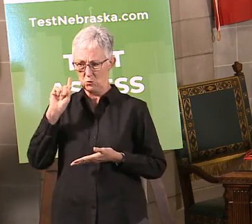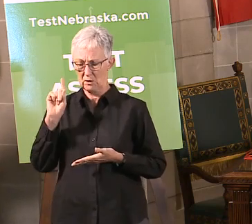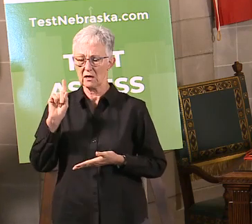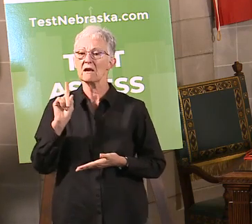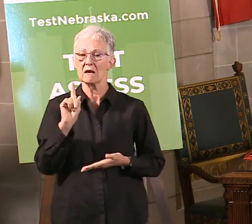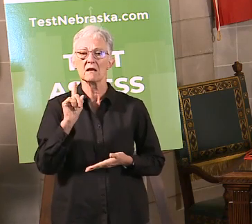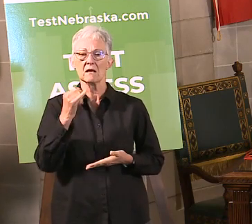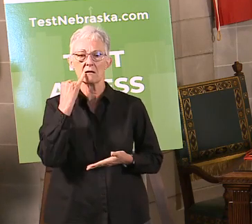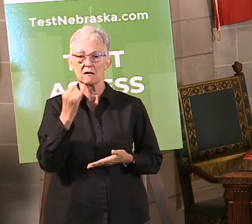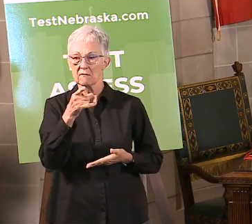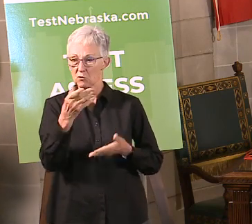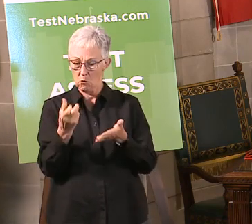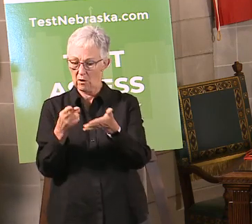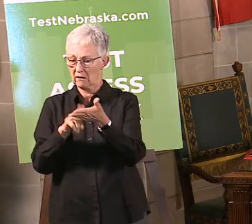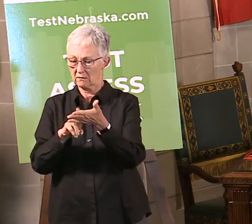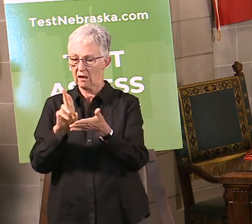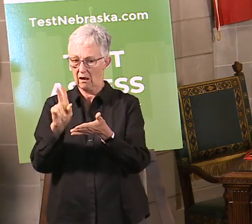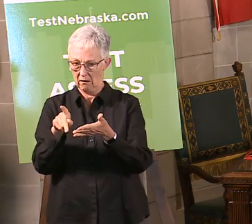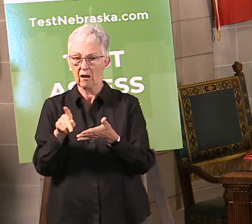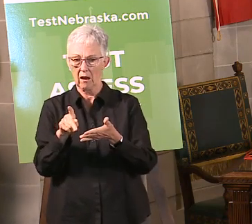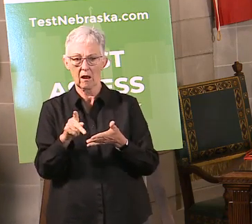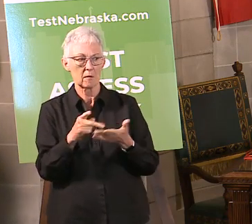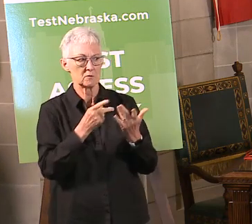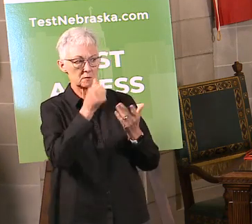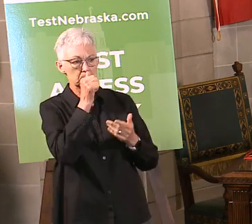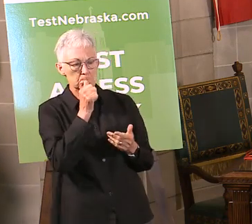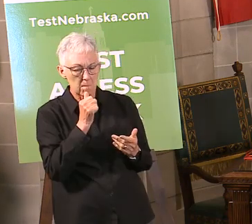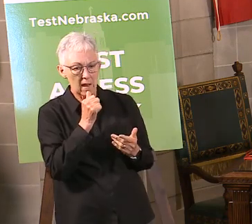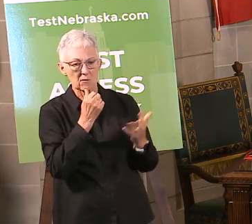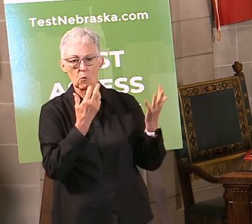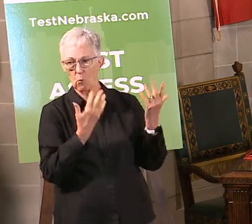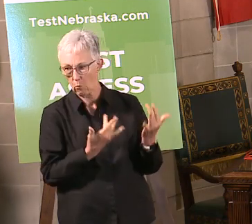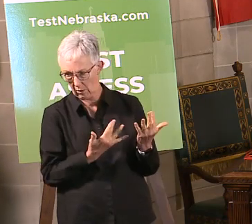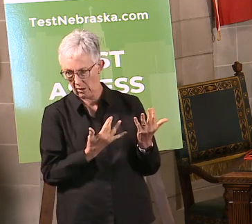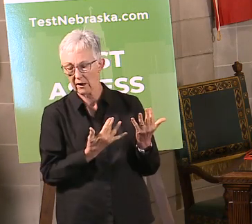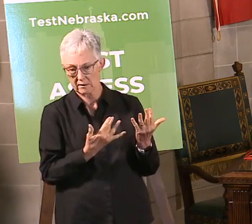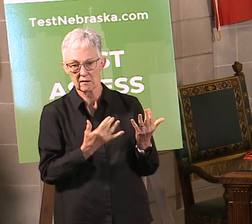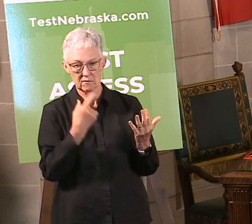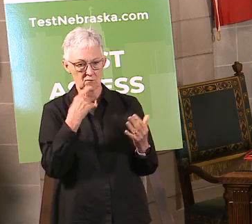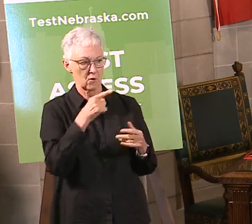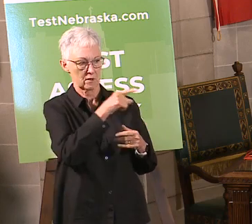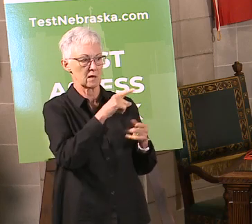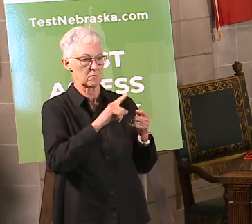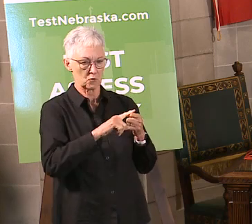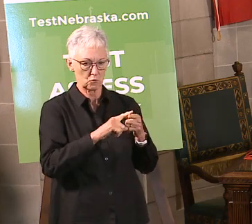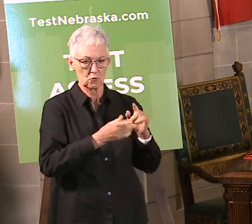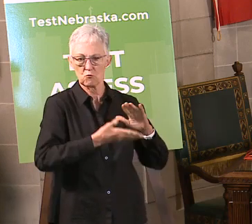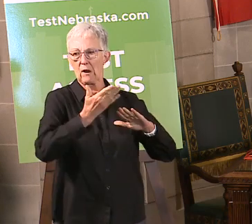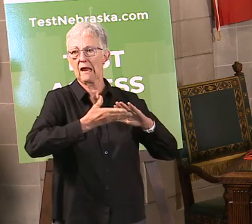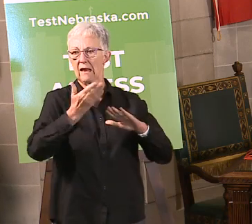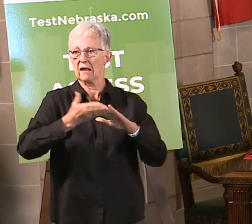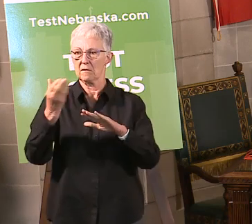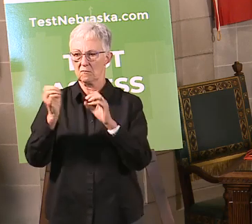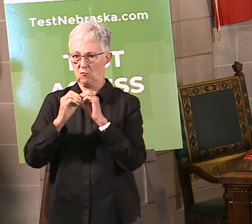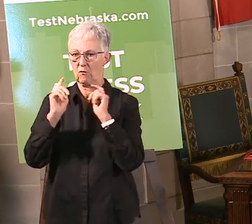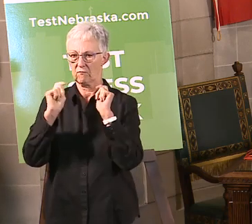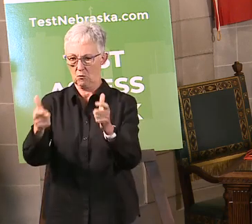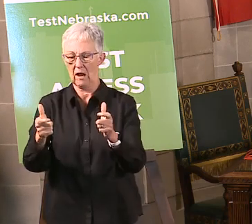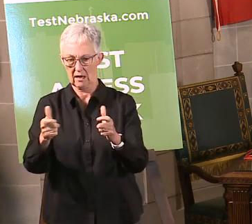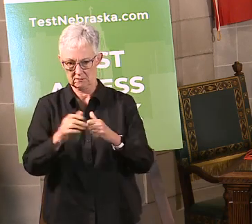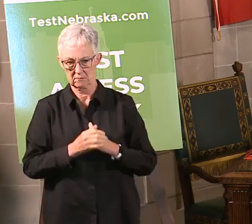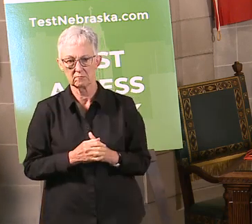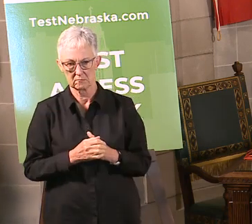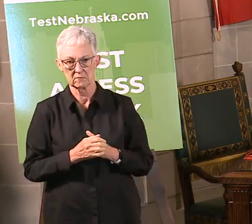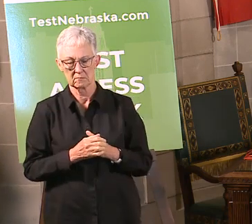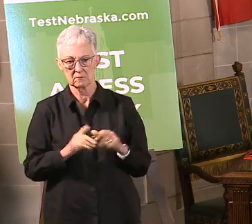regard to how to get signed up and everything like that. So please continue to be patient with us. We know that some people had difficulty in signing up for those slots because the slots